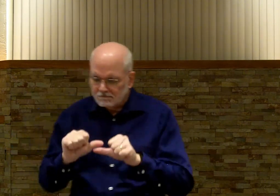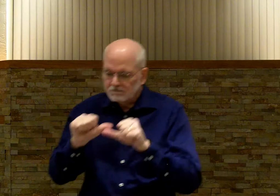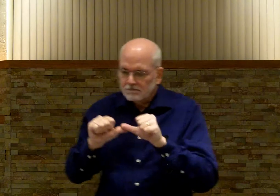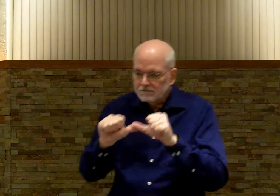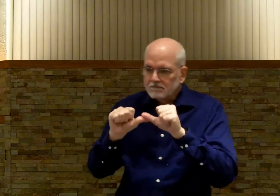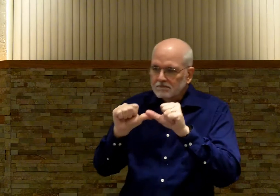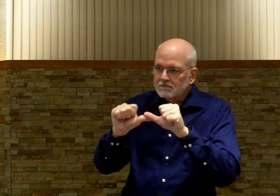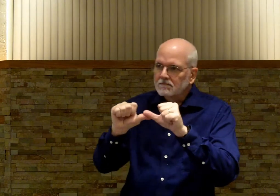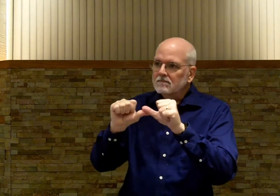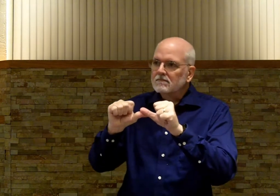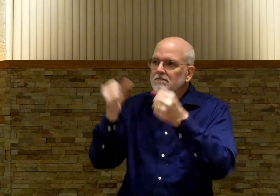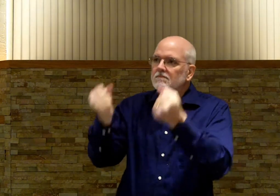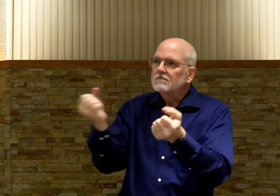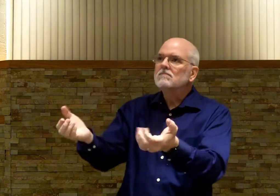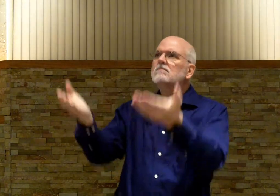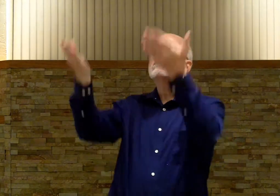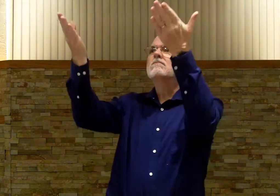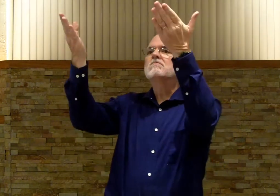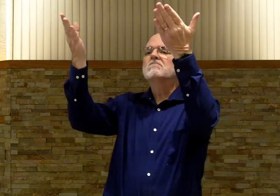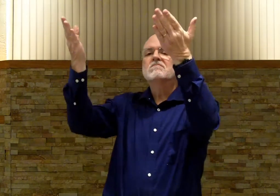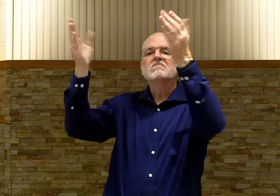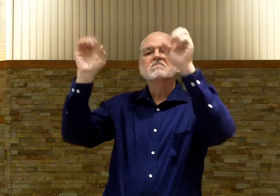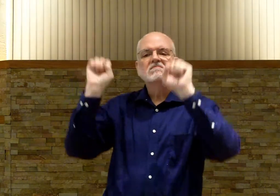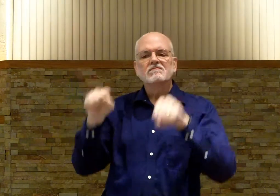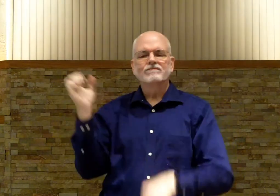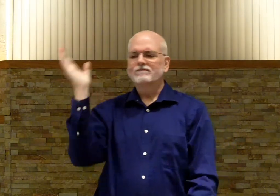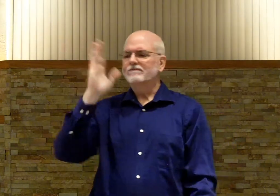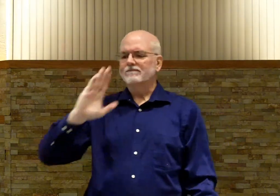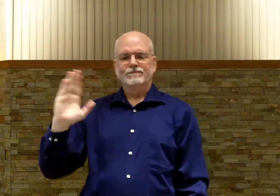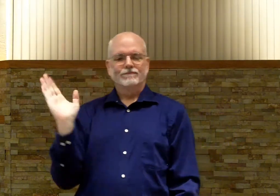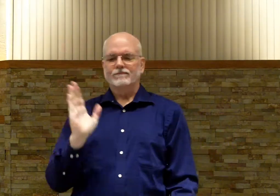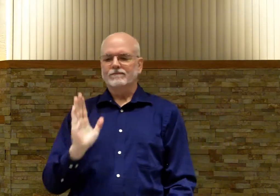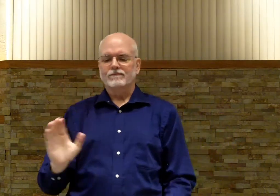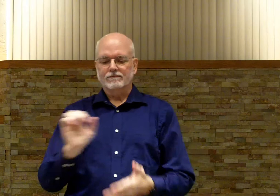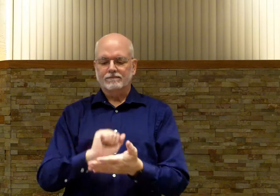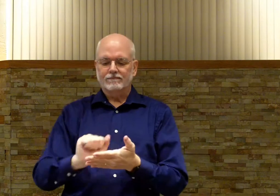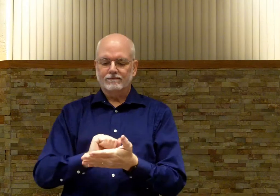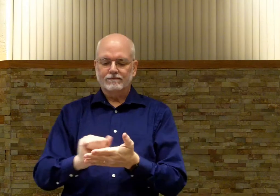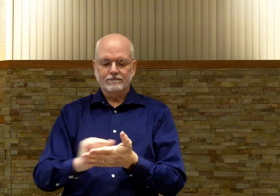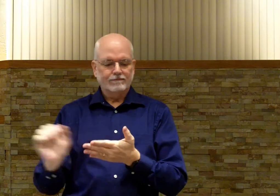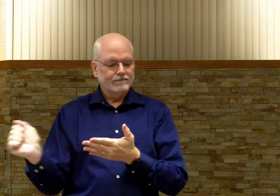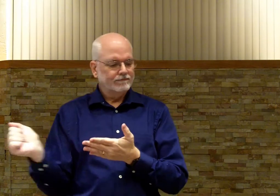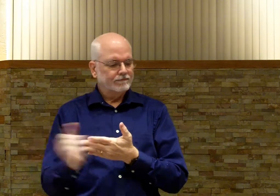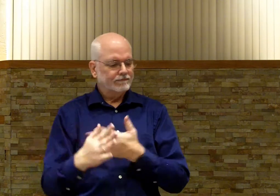that can never take away sin. But Christ offered himself